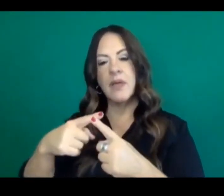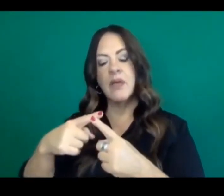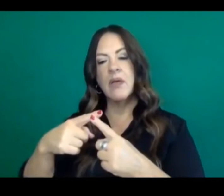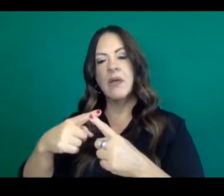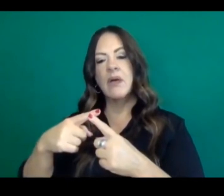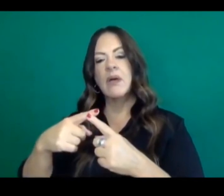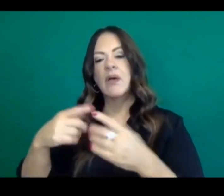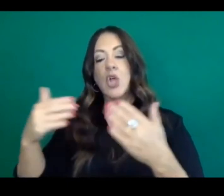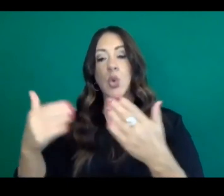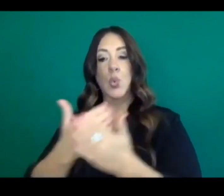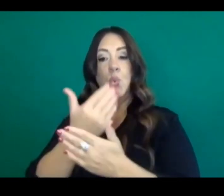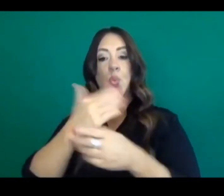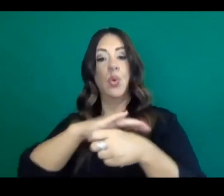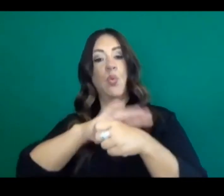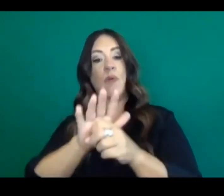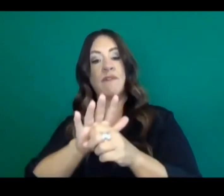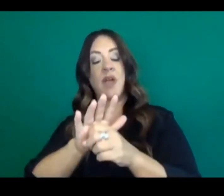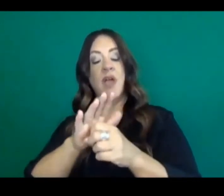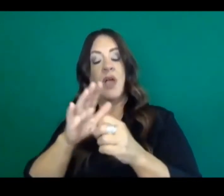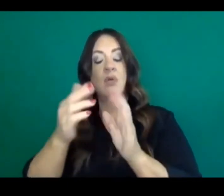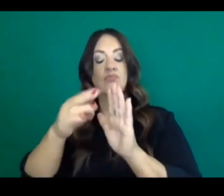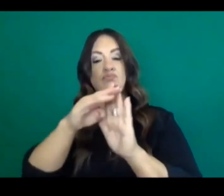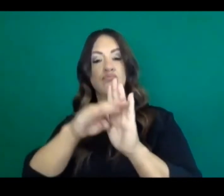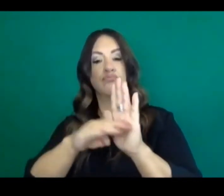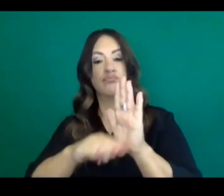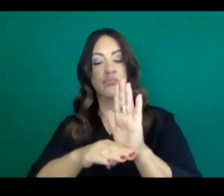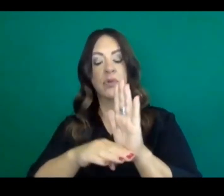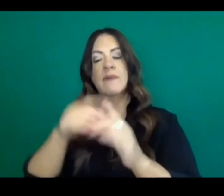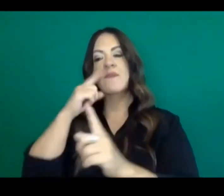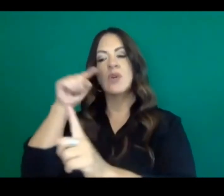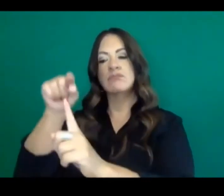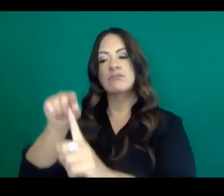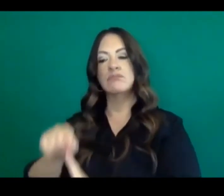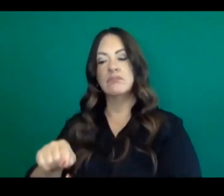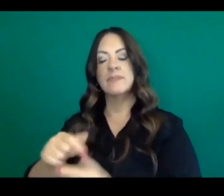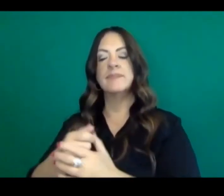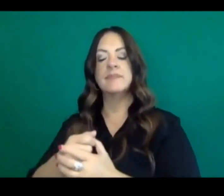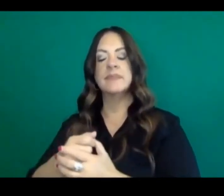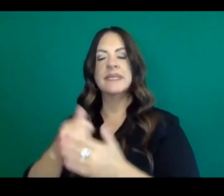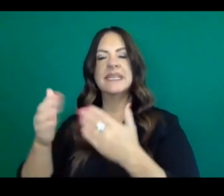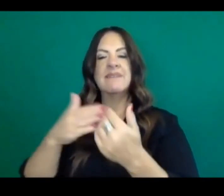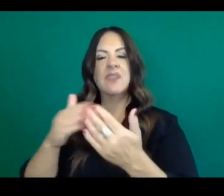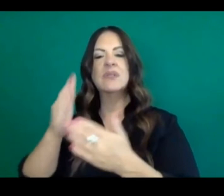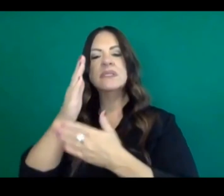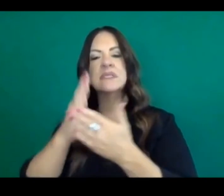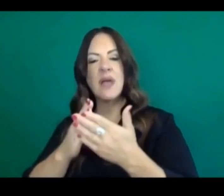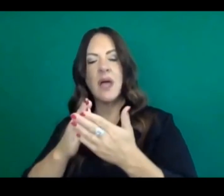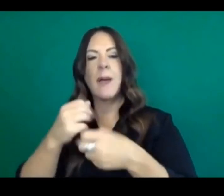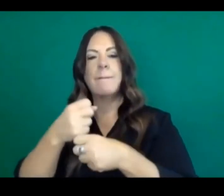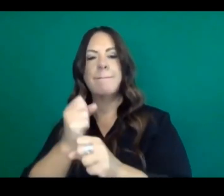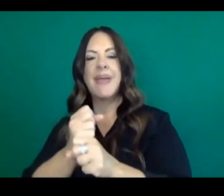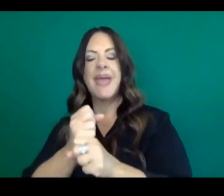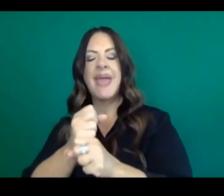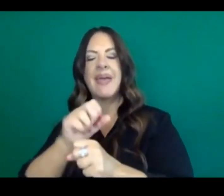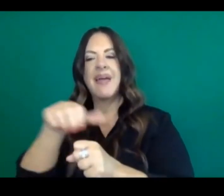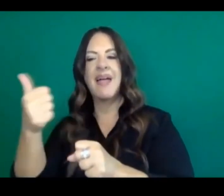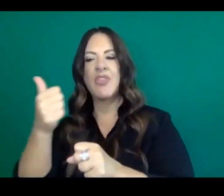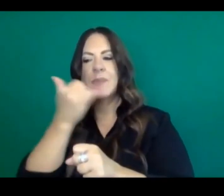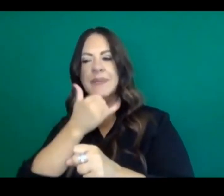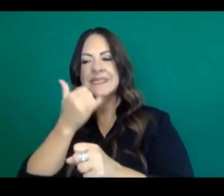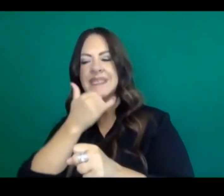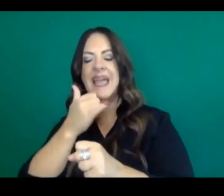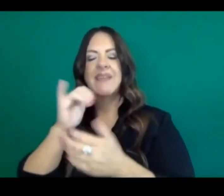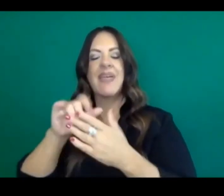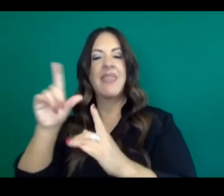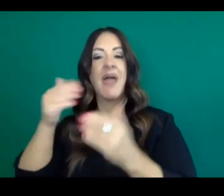requirements now. Do you think it was a mistake for the states to ignore the earlier standards and proceed with reopening, especially given the surge that we